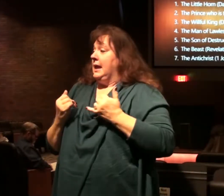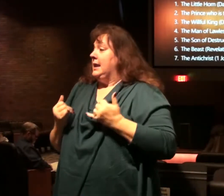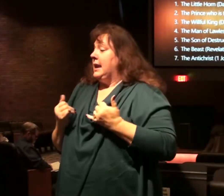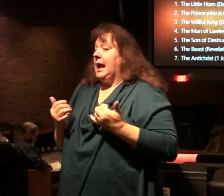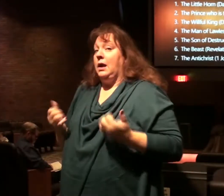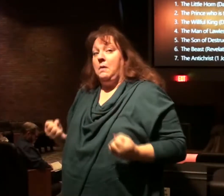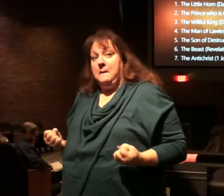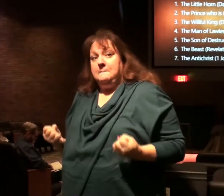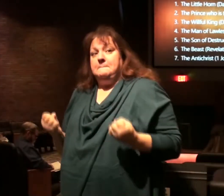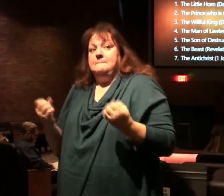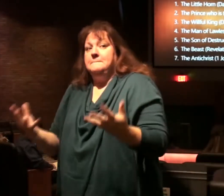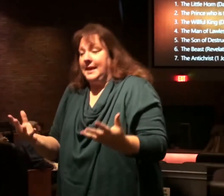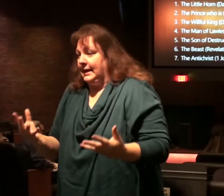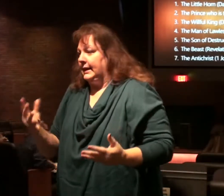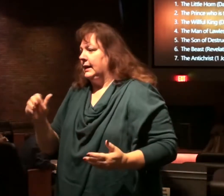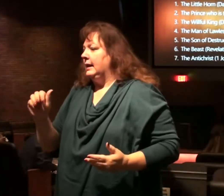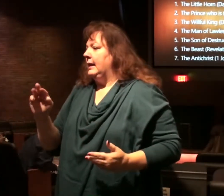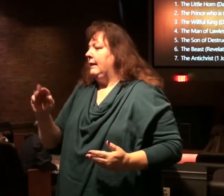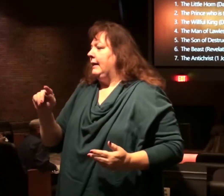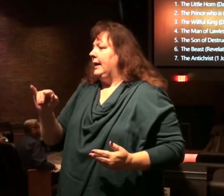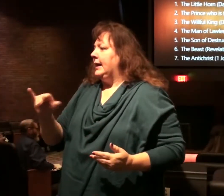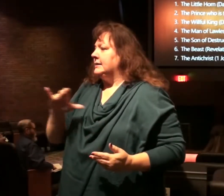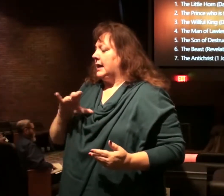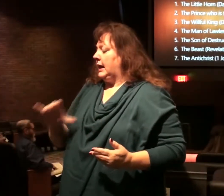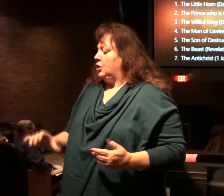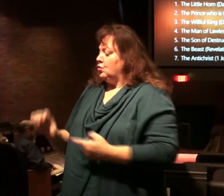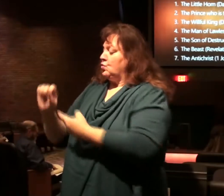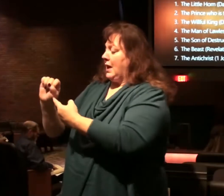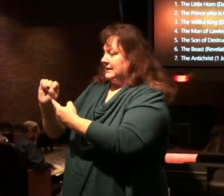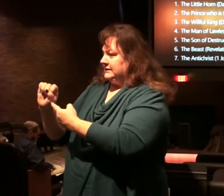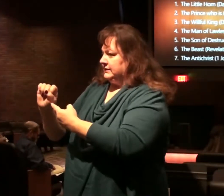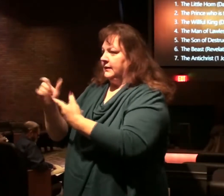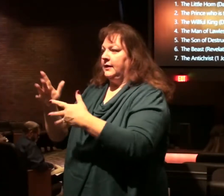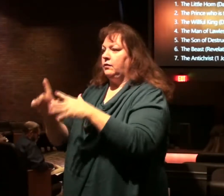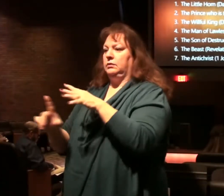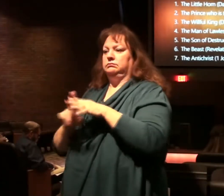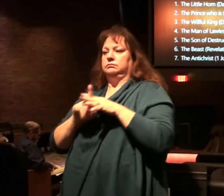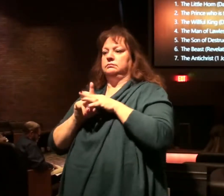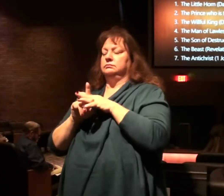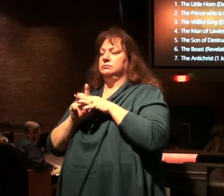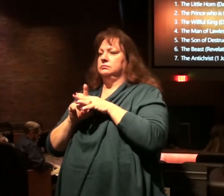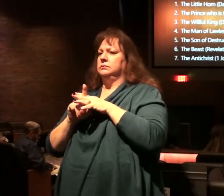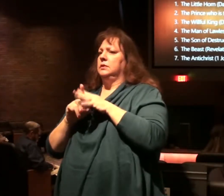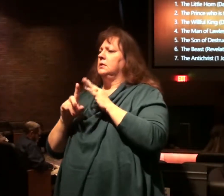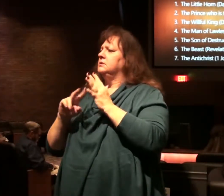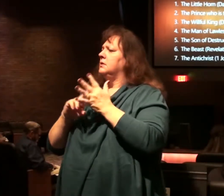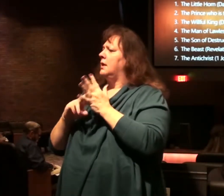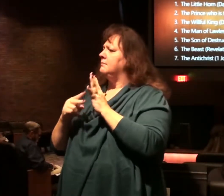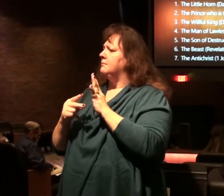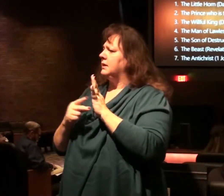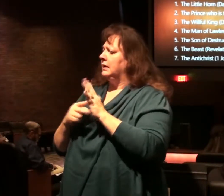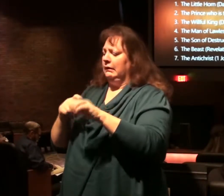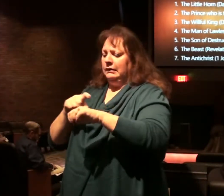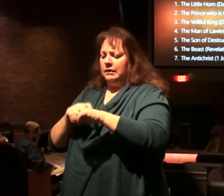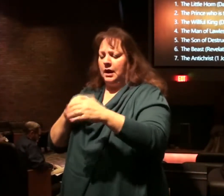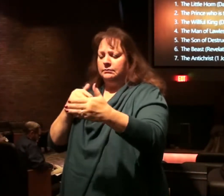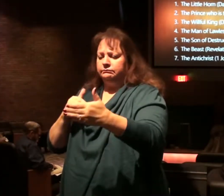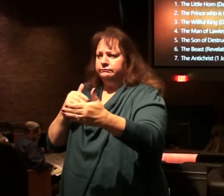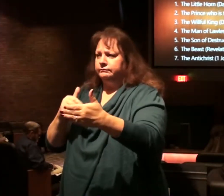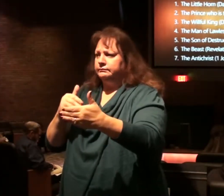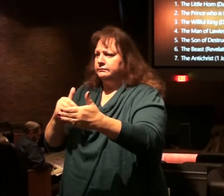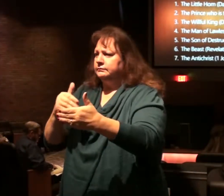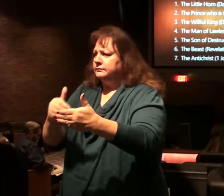many Antichrist floral have appeared. That's just an indication that we are moving into